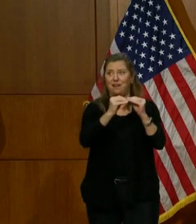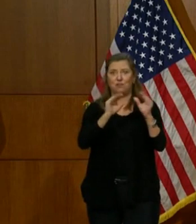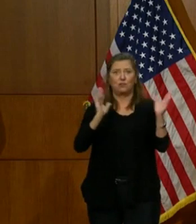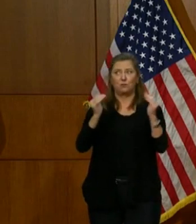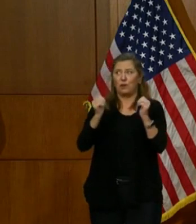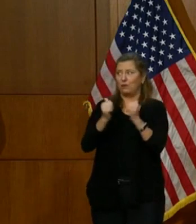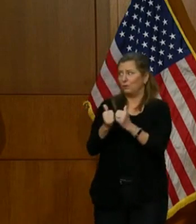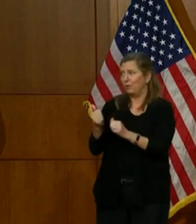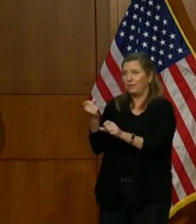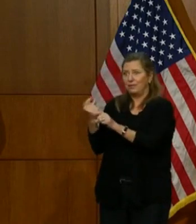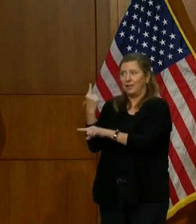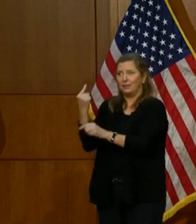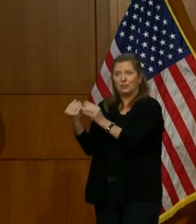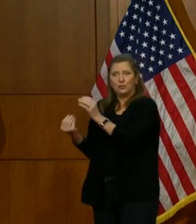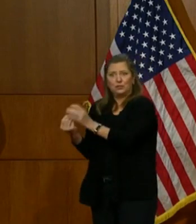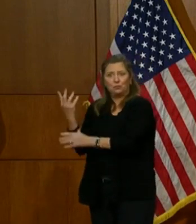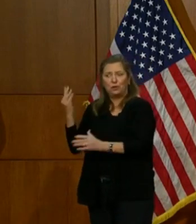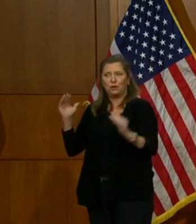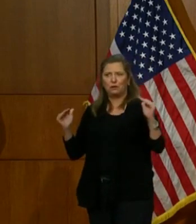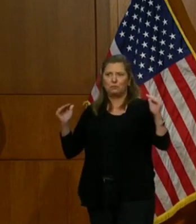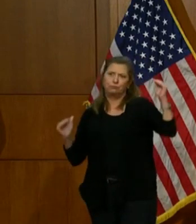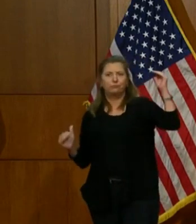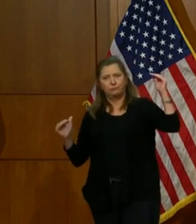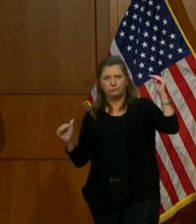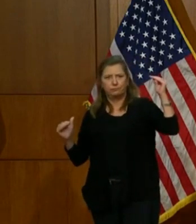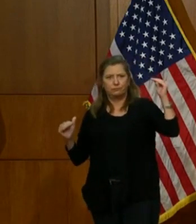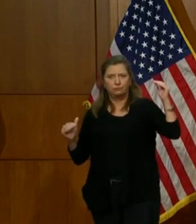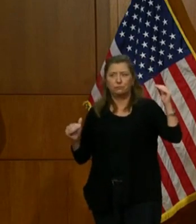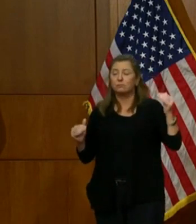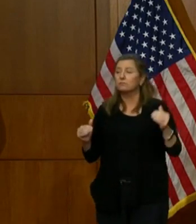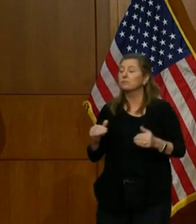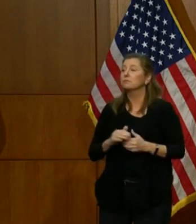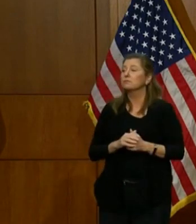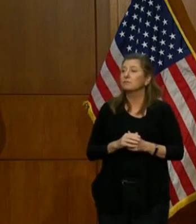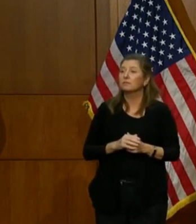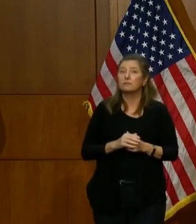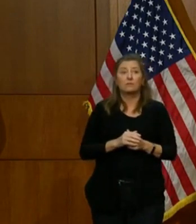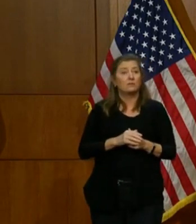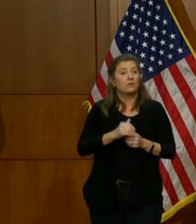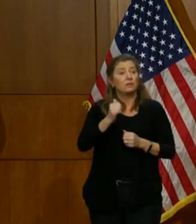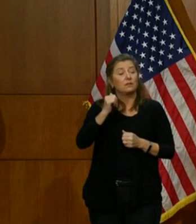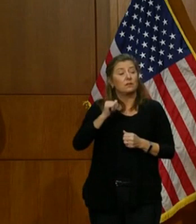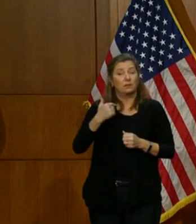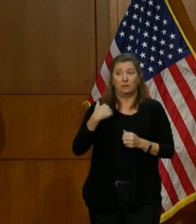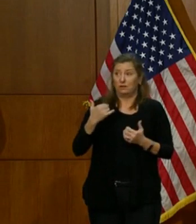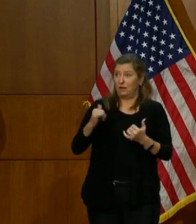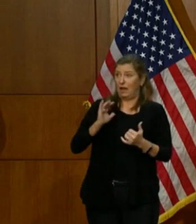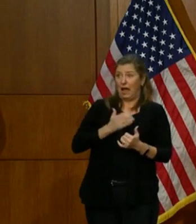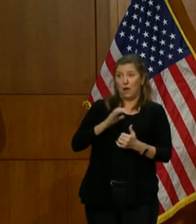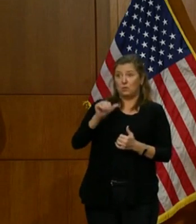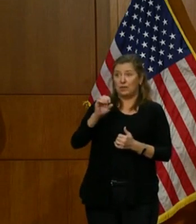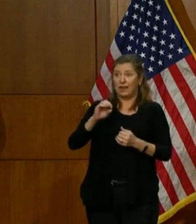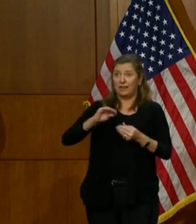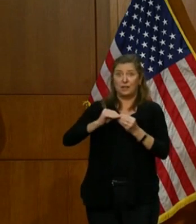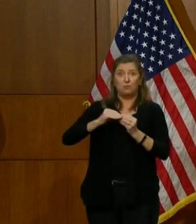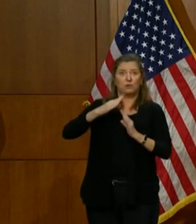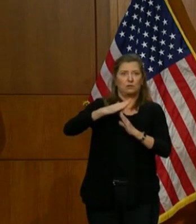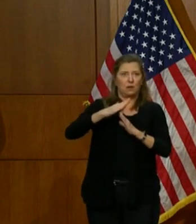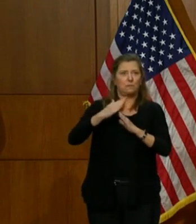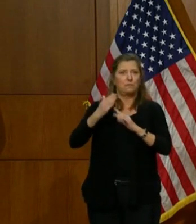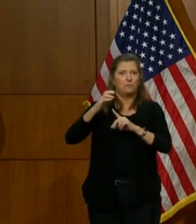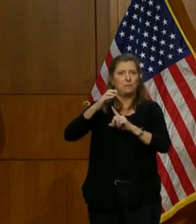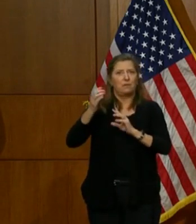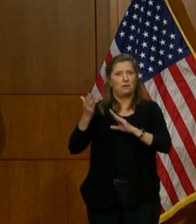they were last spring. We had the highest case number every day, and we can expect it to go